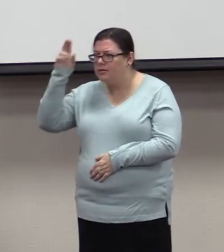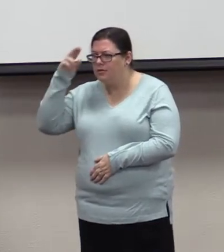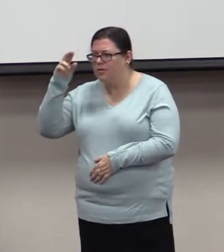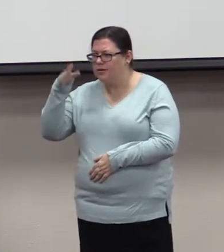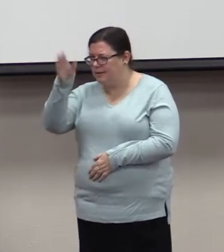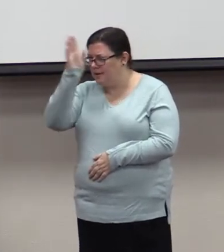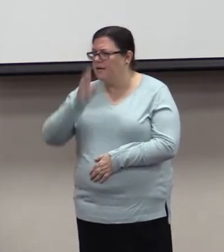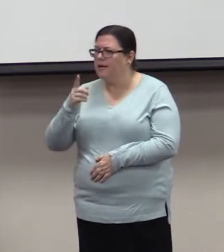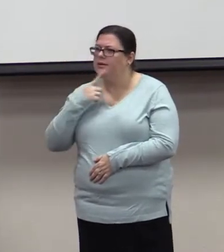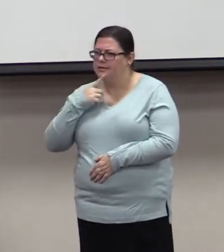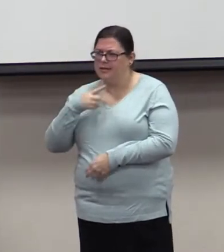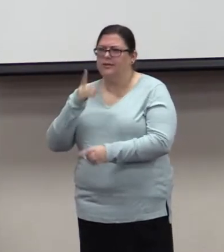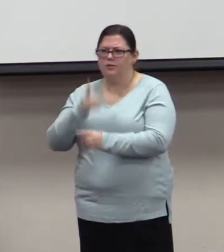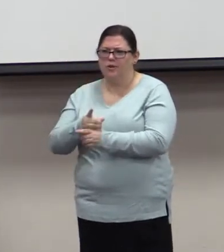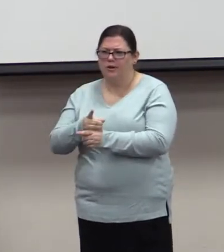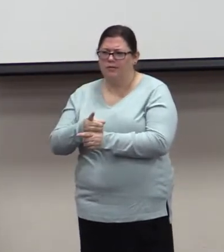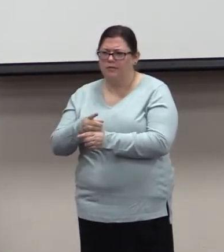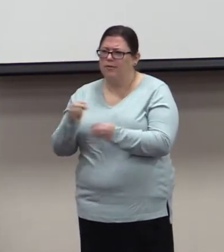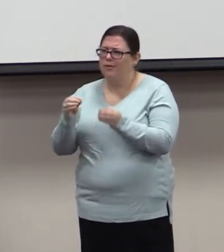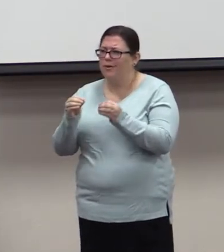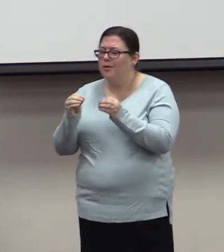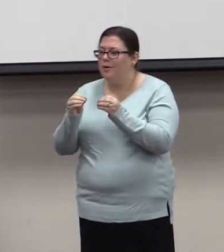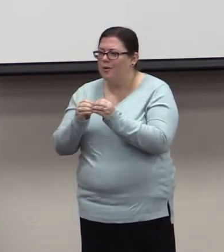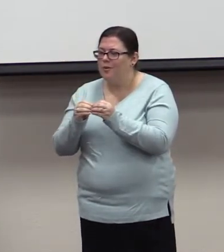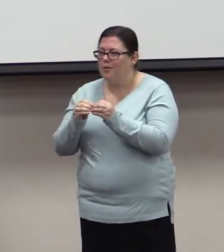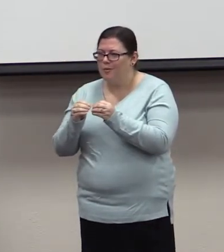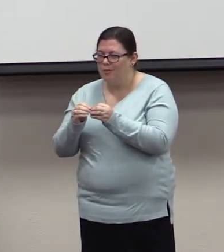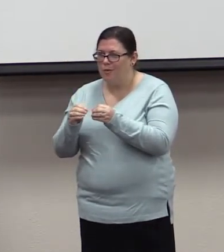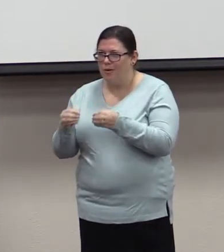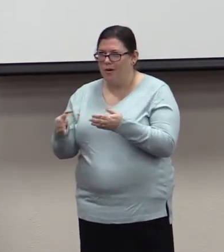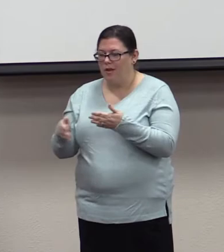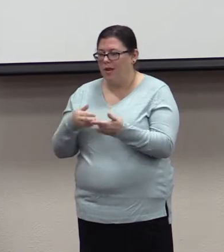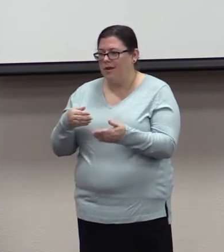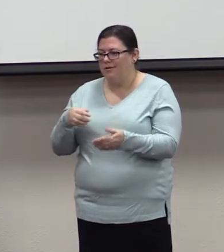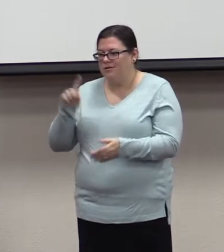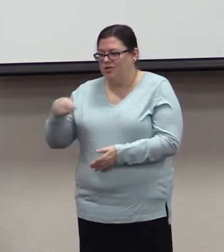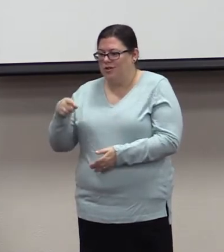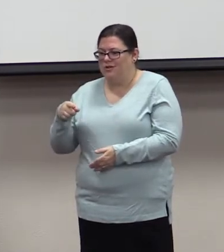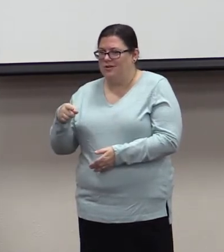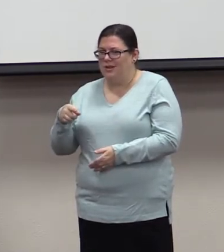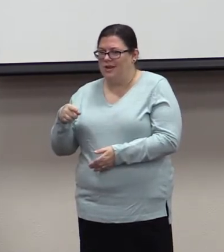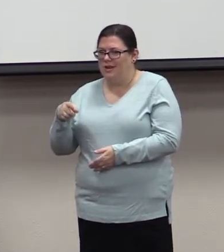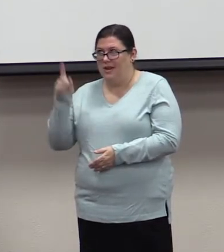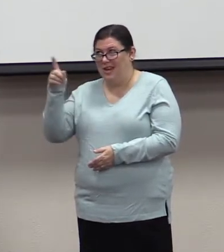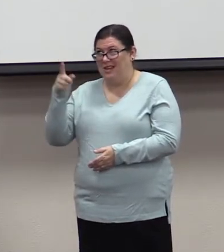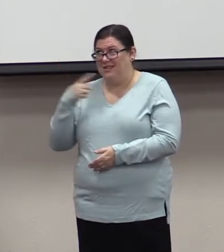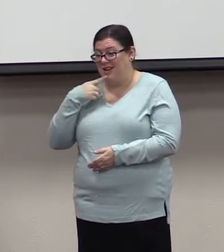oh, God said so. It's for our protection and well-being.